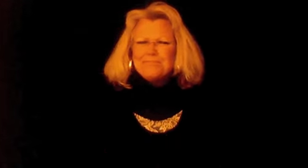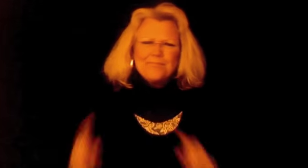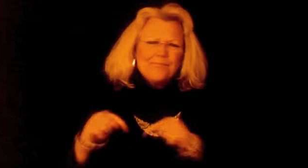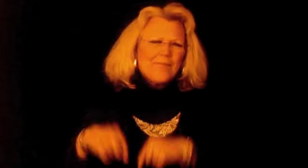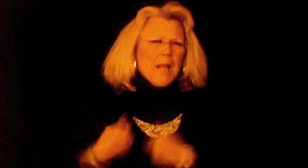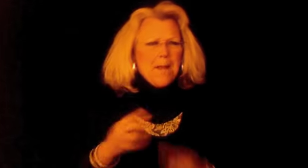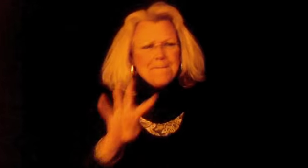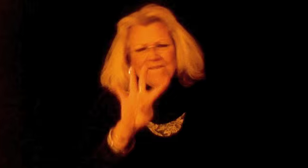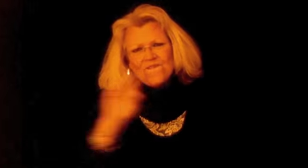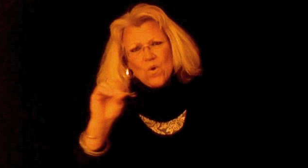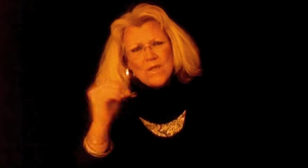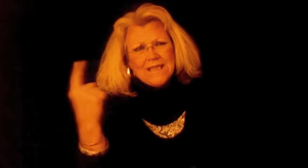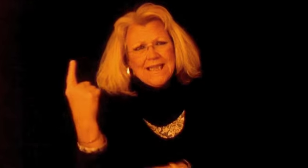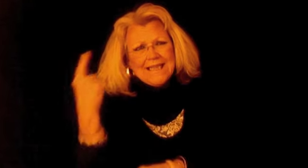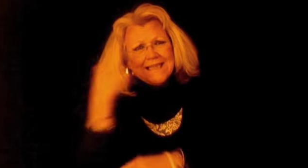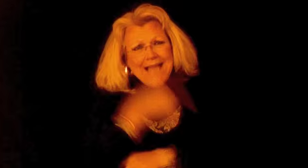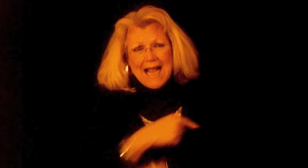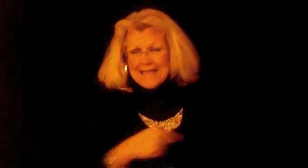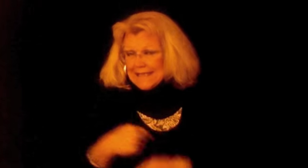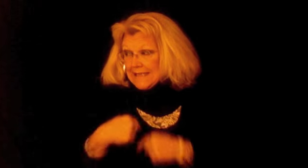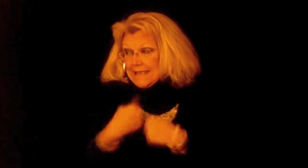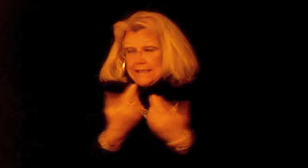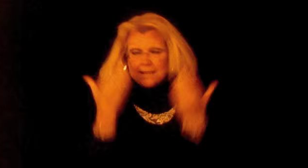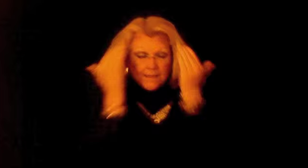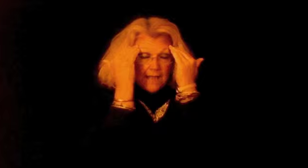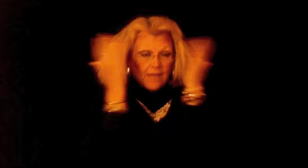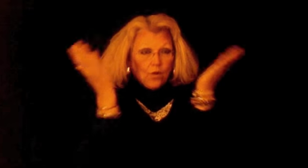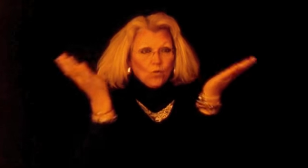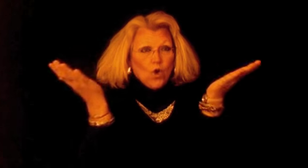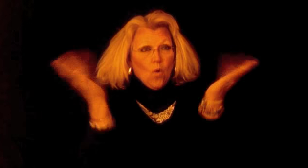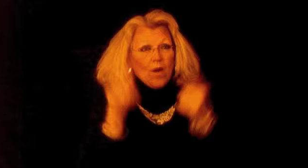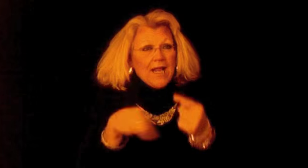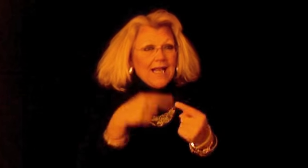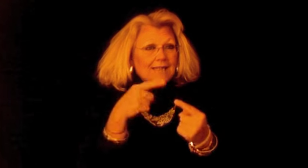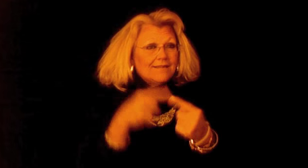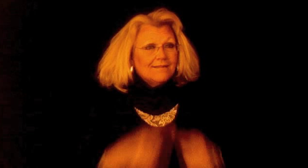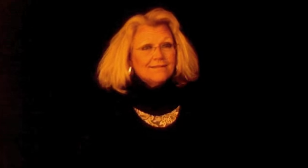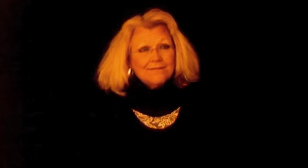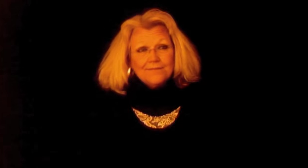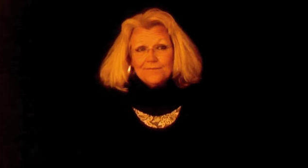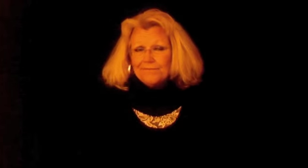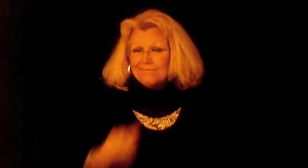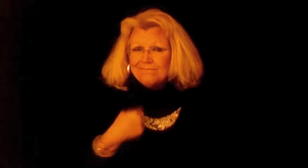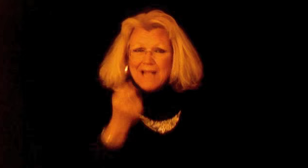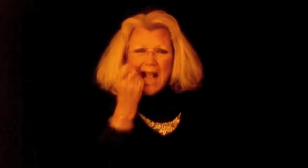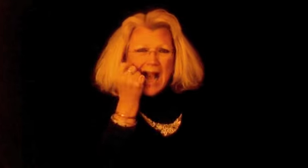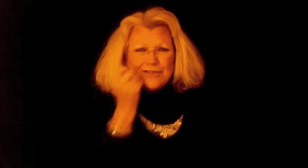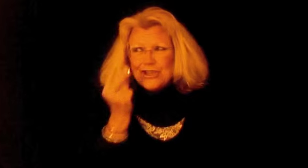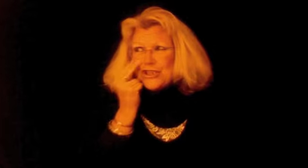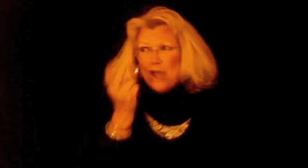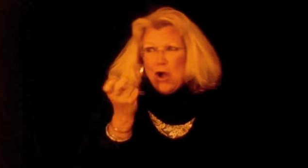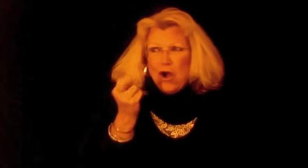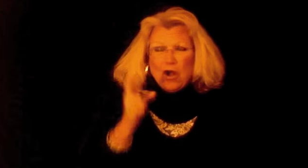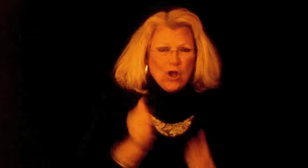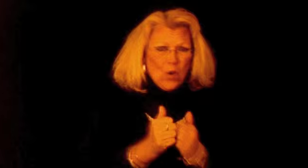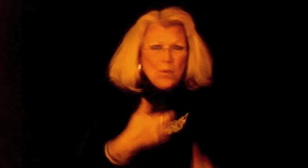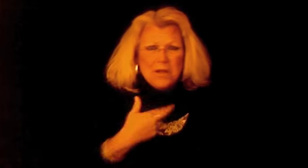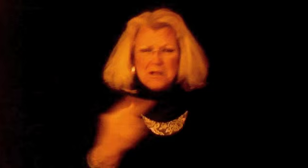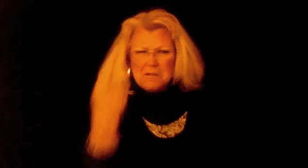It's been 40 days since I don't know when I just saw her with